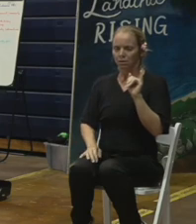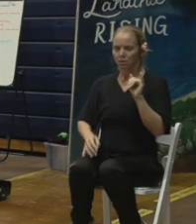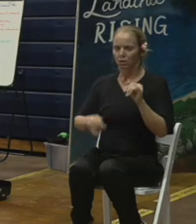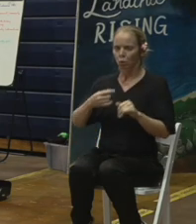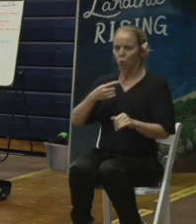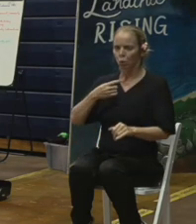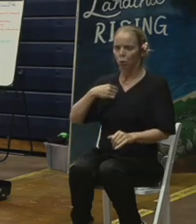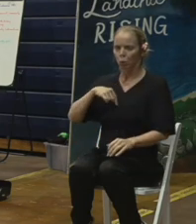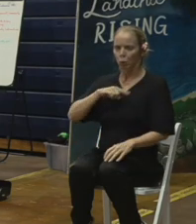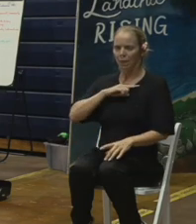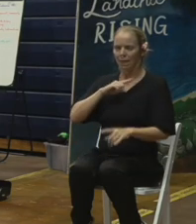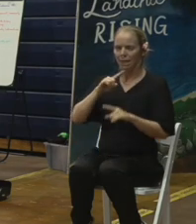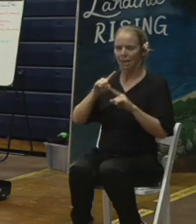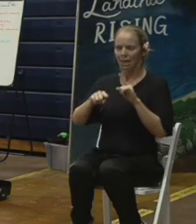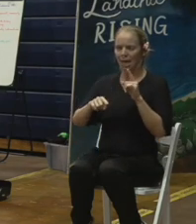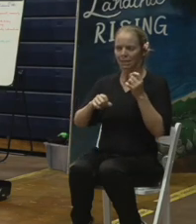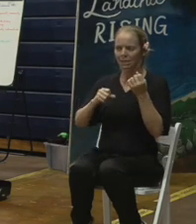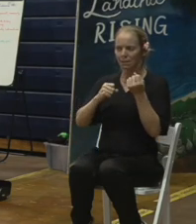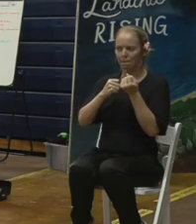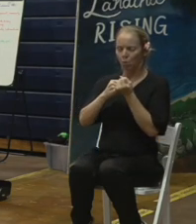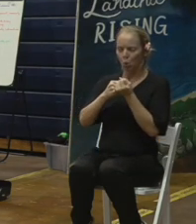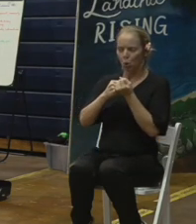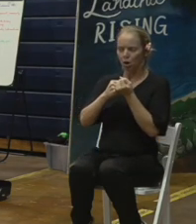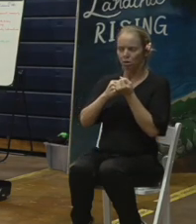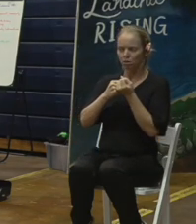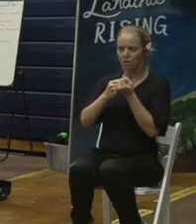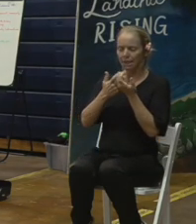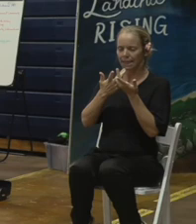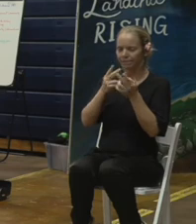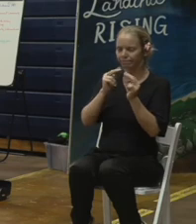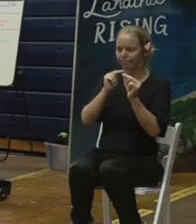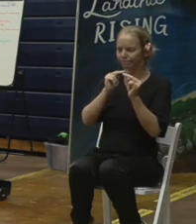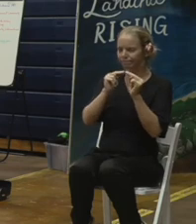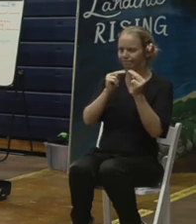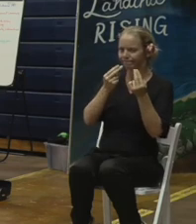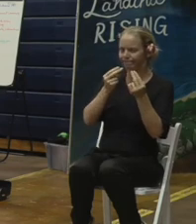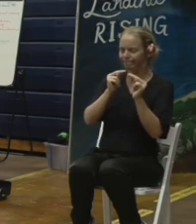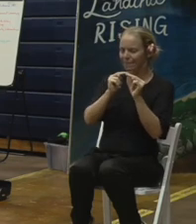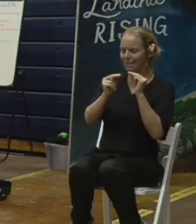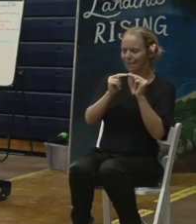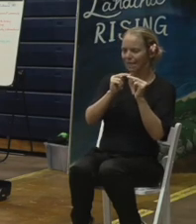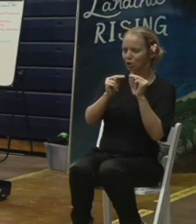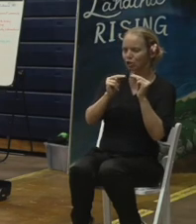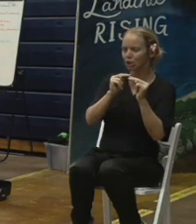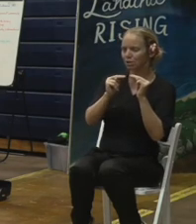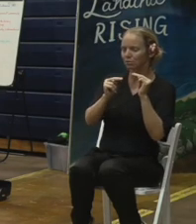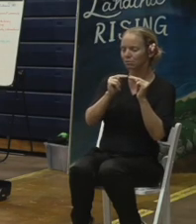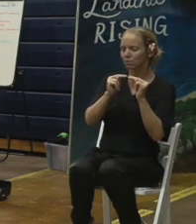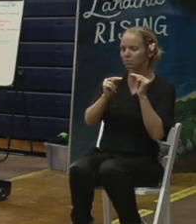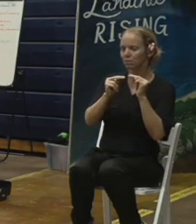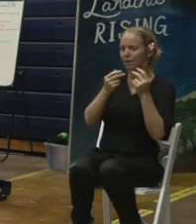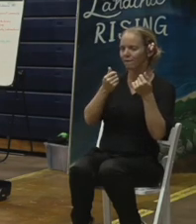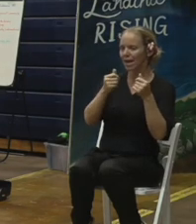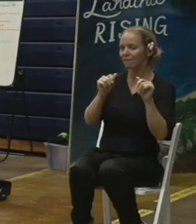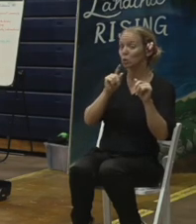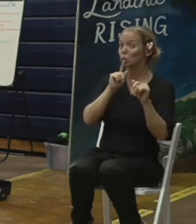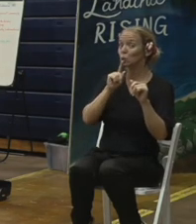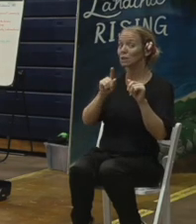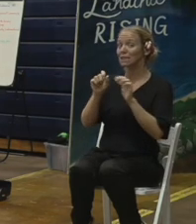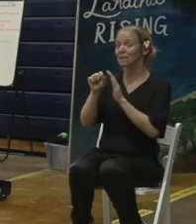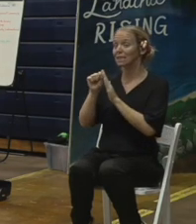efforts. Okay, now the state and county will have to